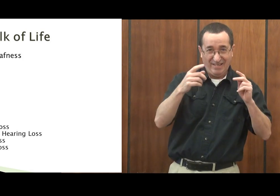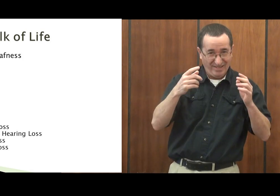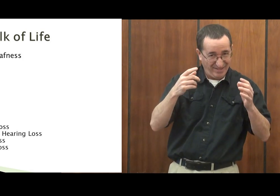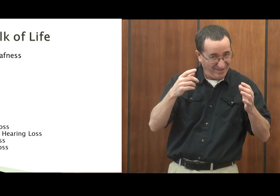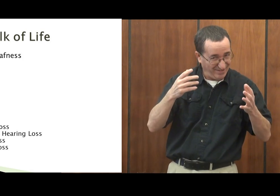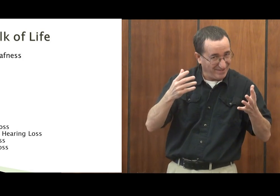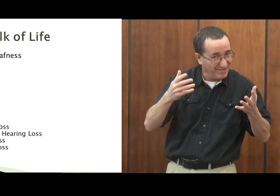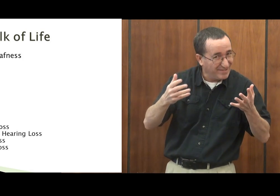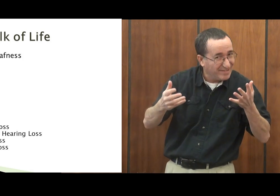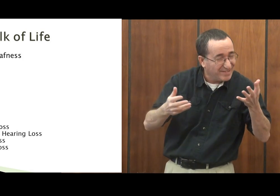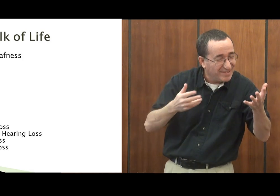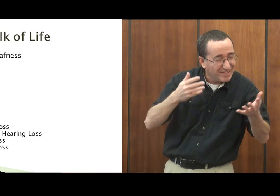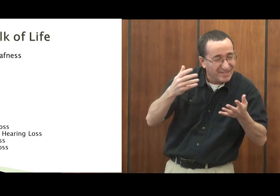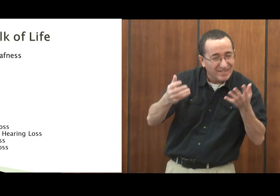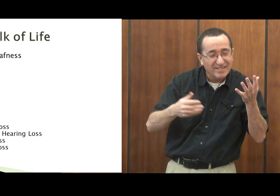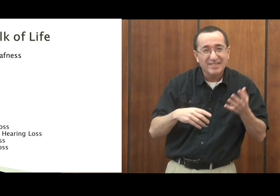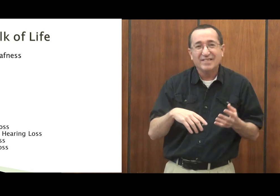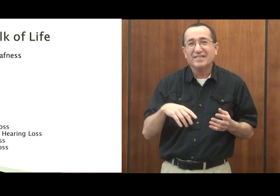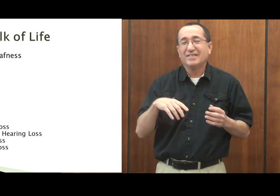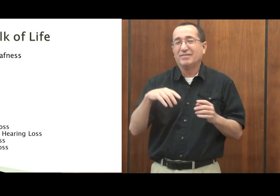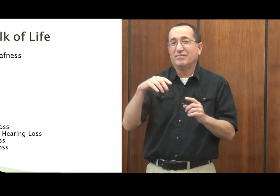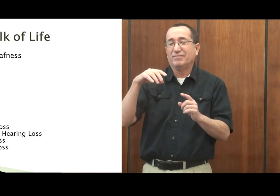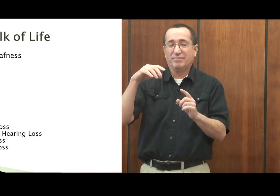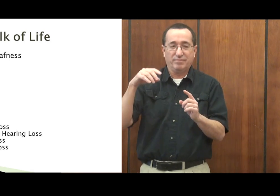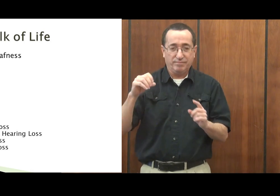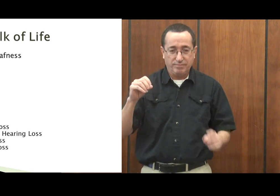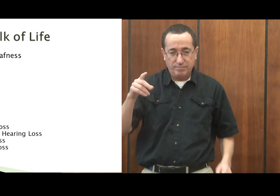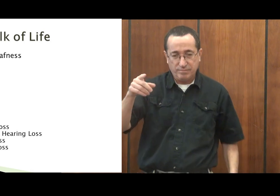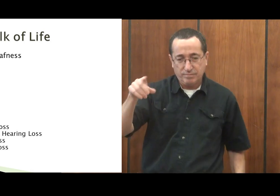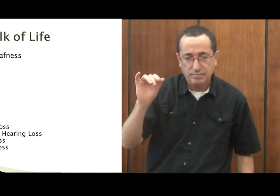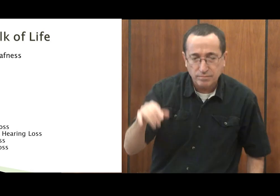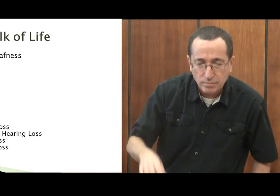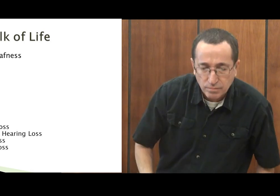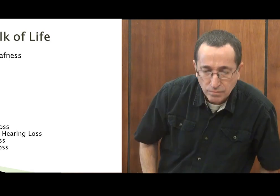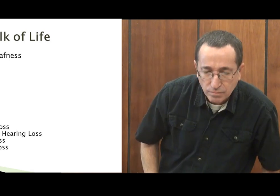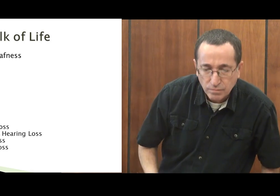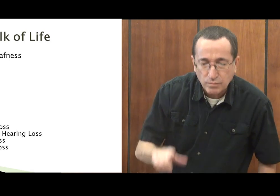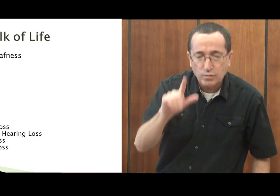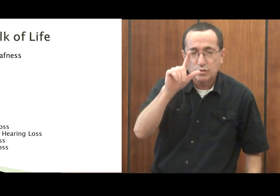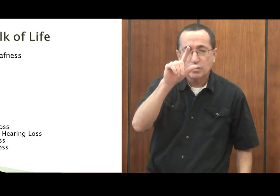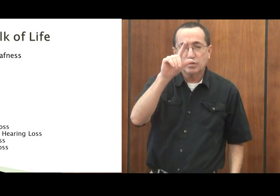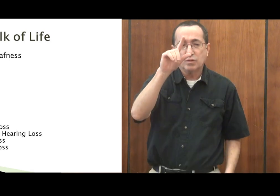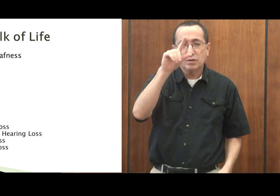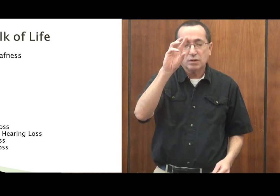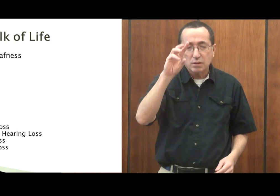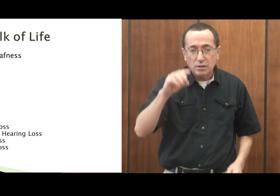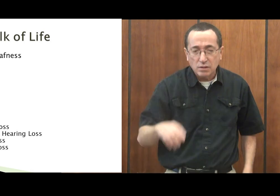with people. You're misunderstanding. You're missing things. And that is a